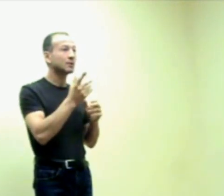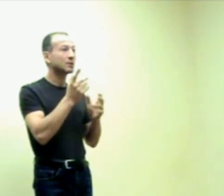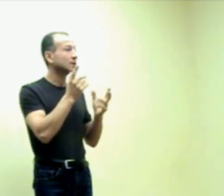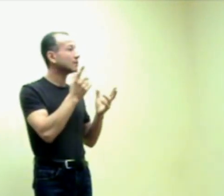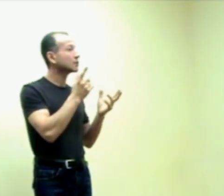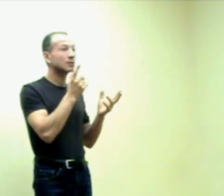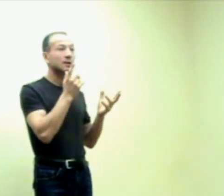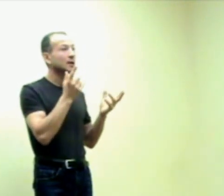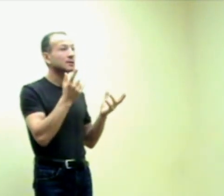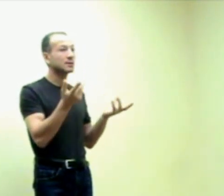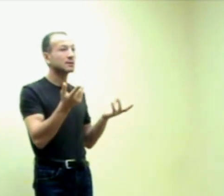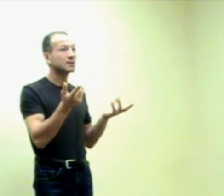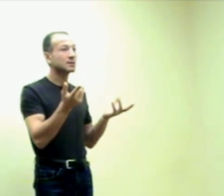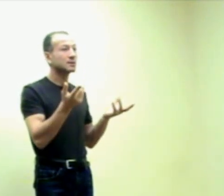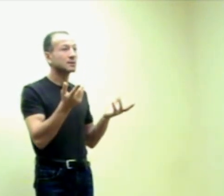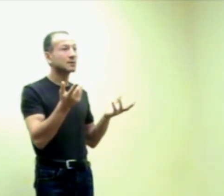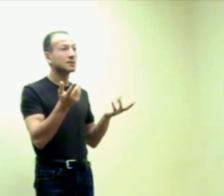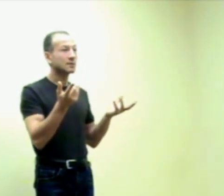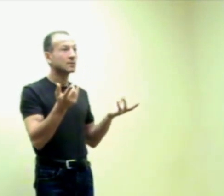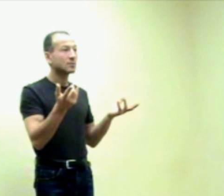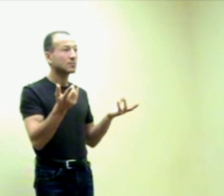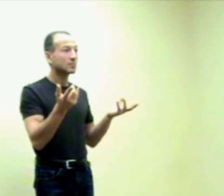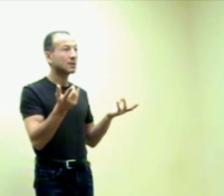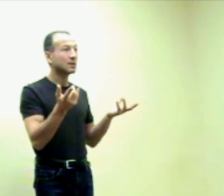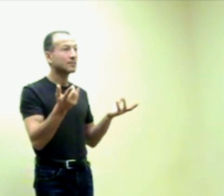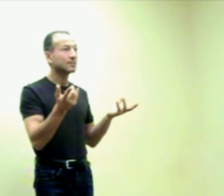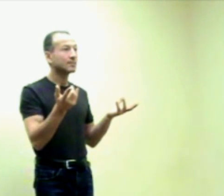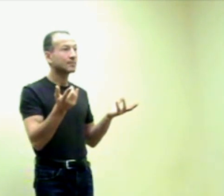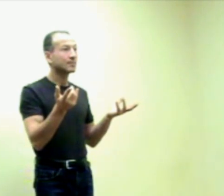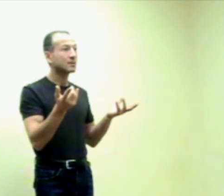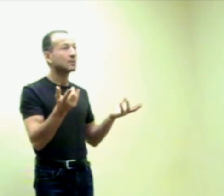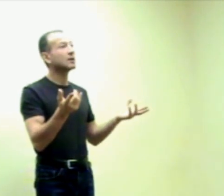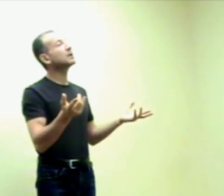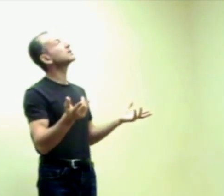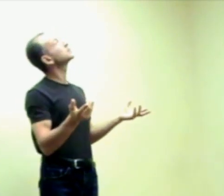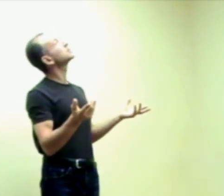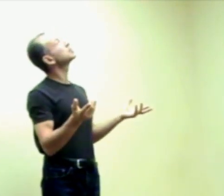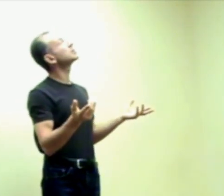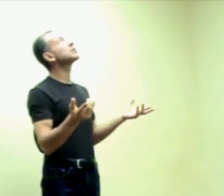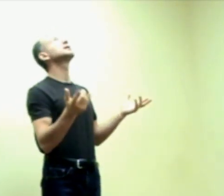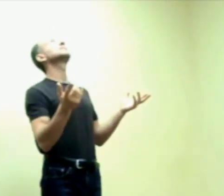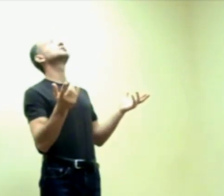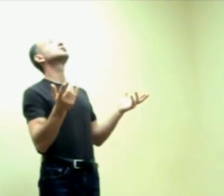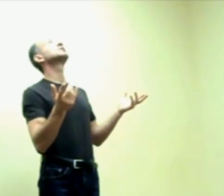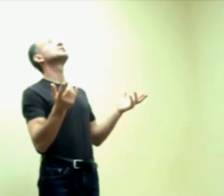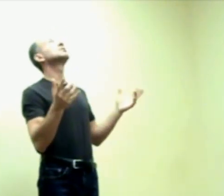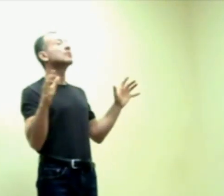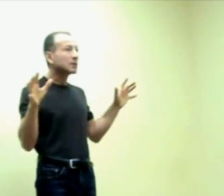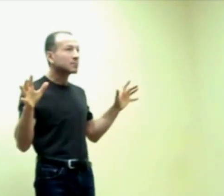because they never turn their heads, right? They were in this position, or that position, or this